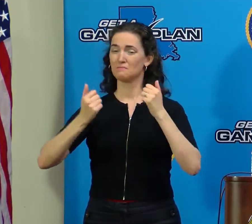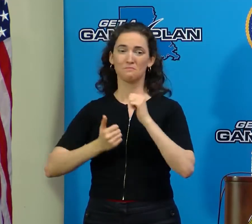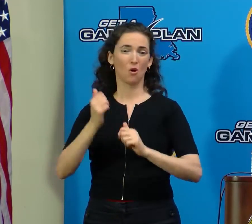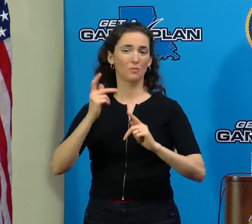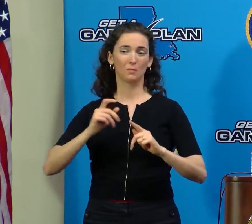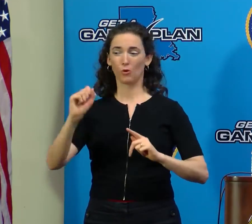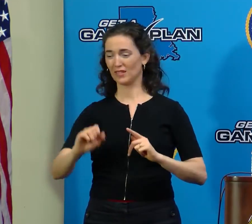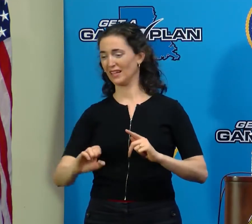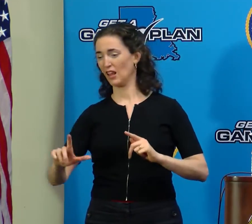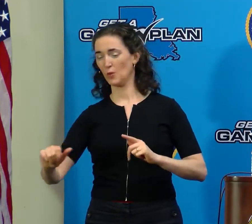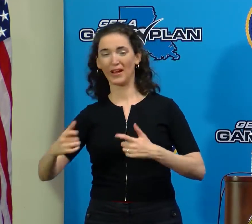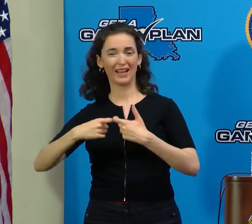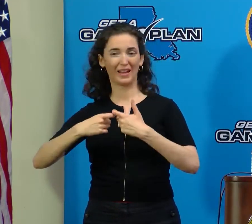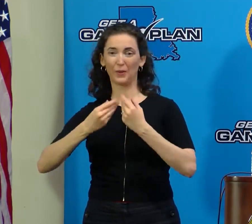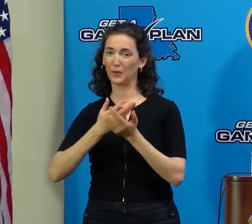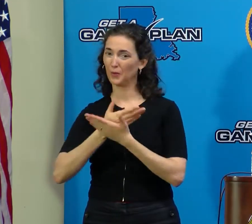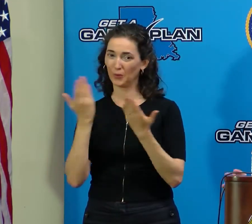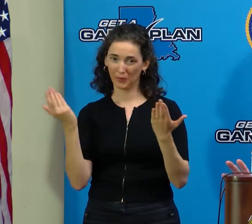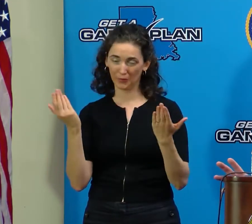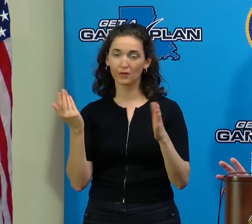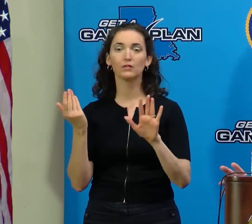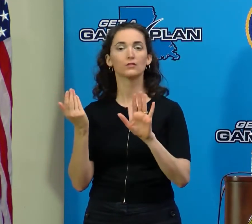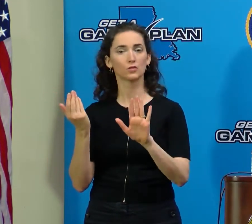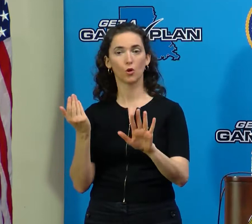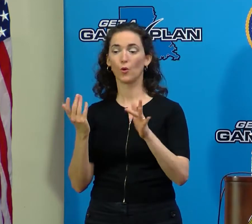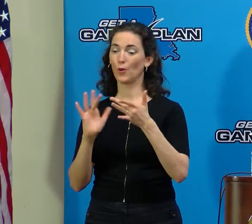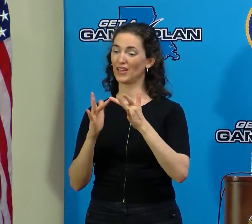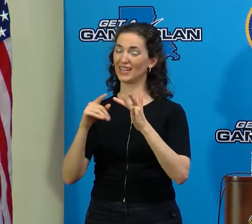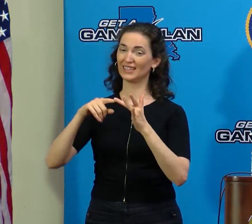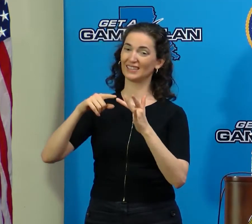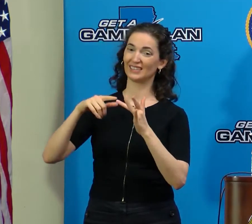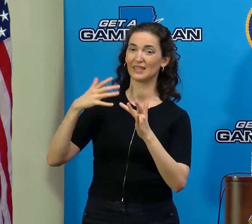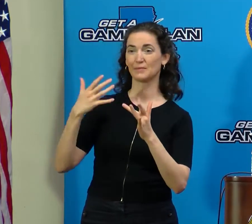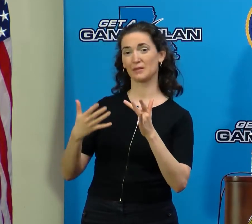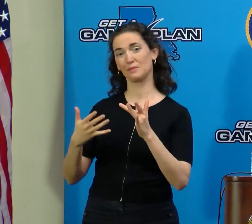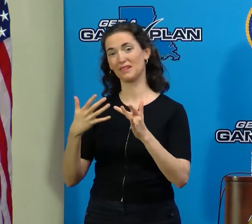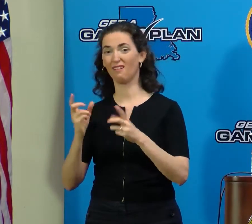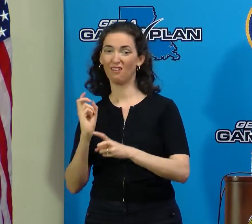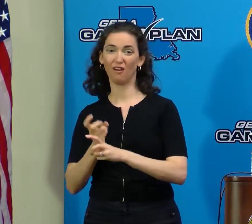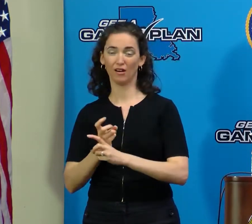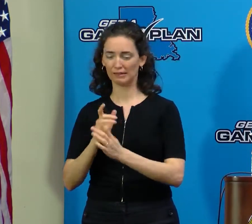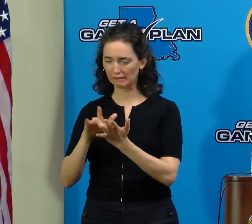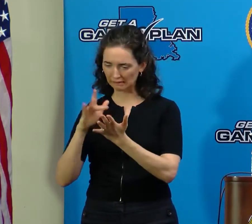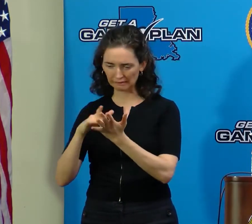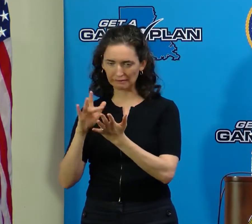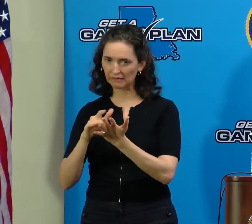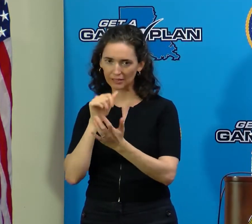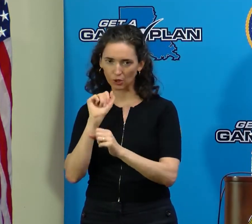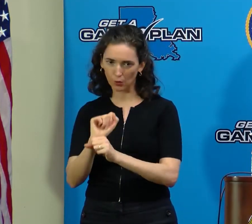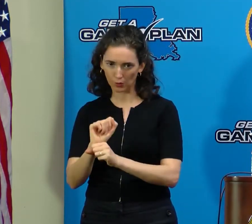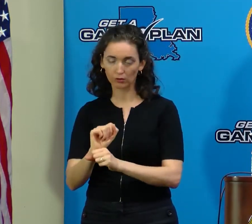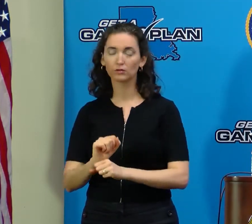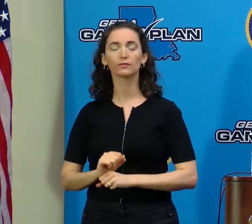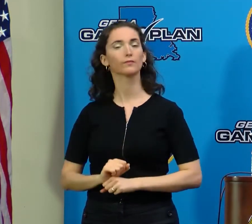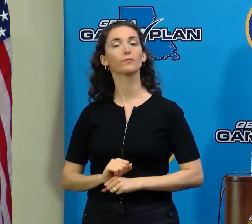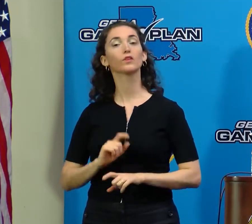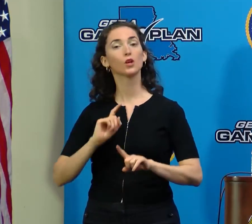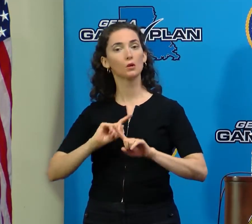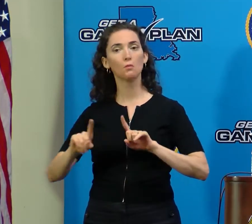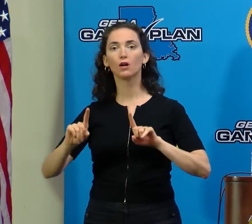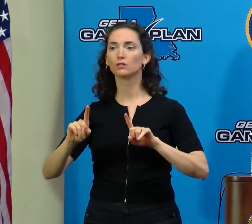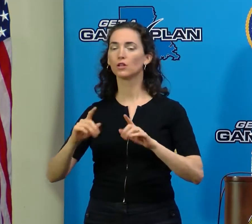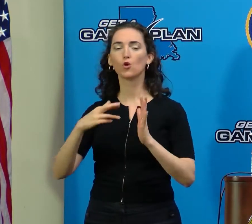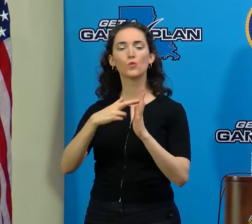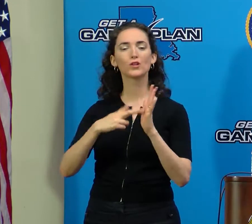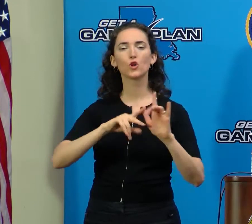most people in southeast Louisiana. And so the Internet may be a problem. But you have several ways